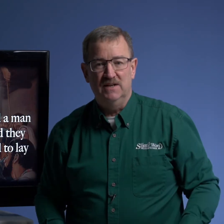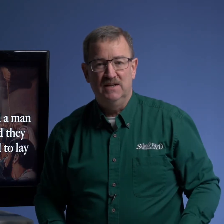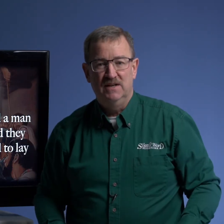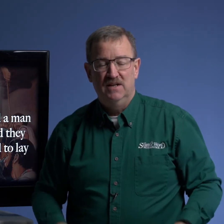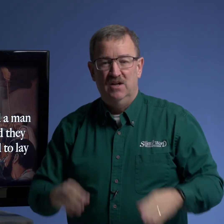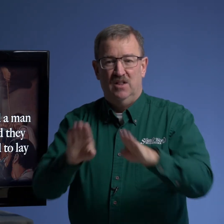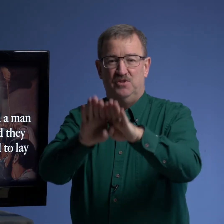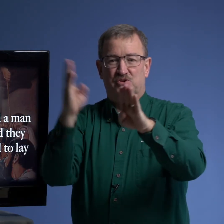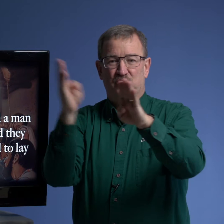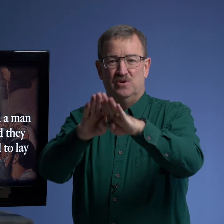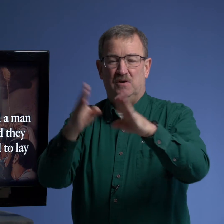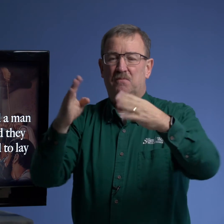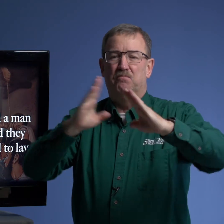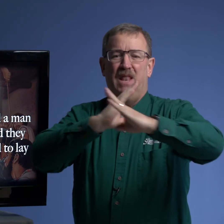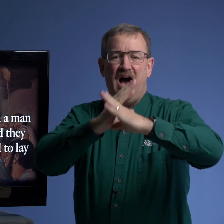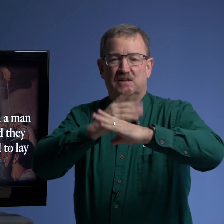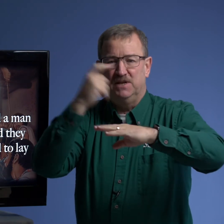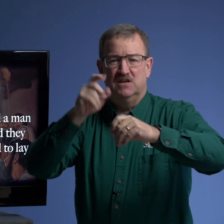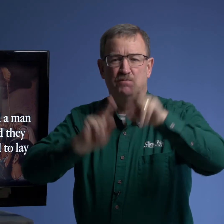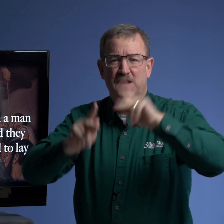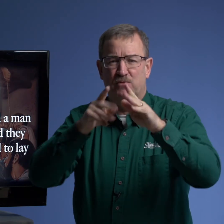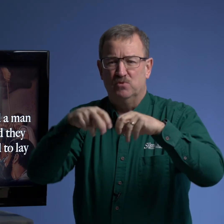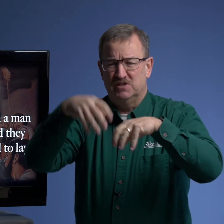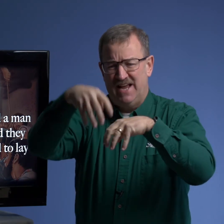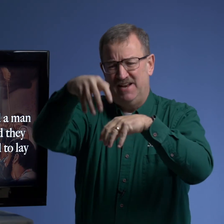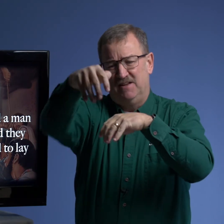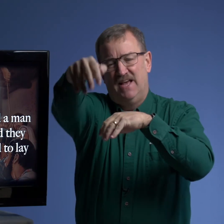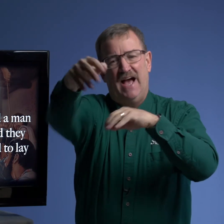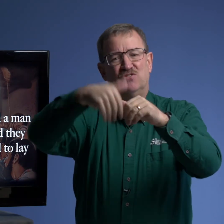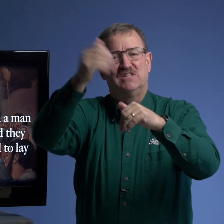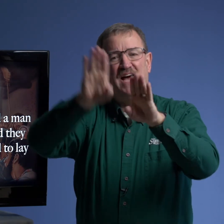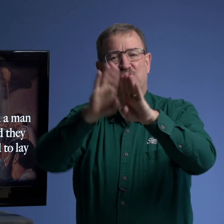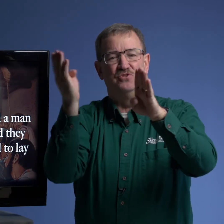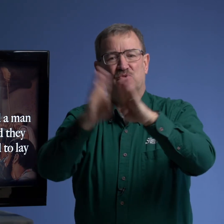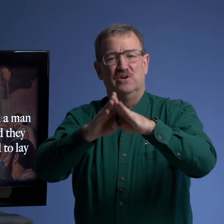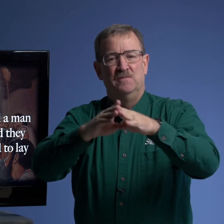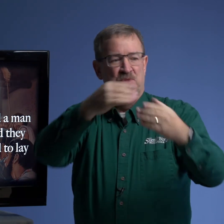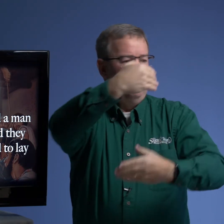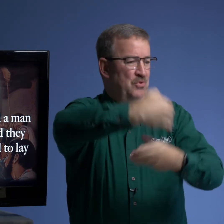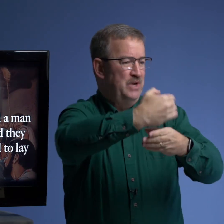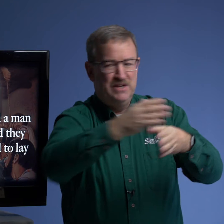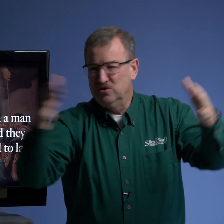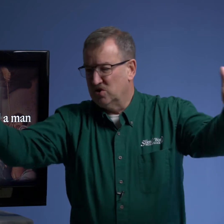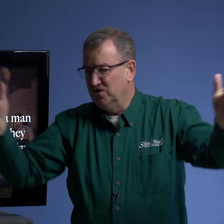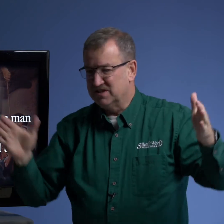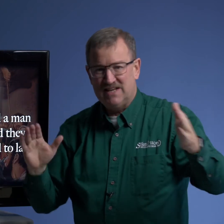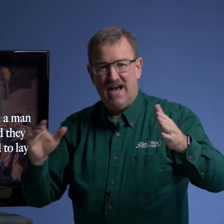the door blocked because people were standing outside the door the windows on the side